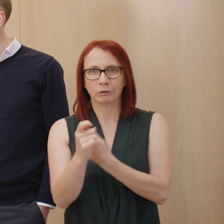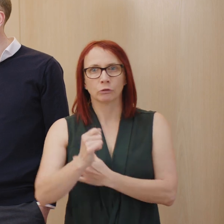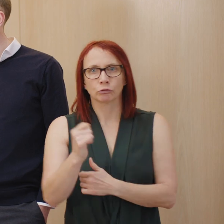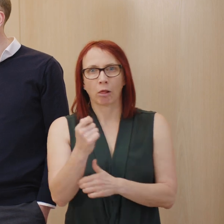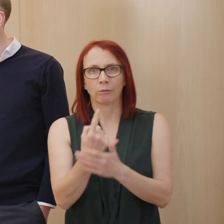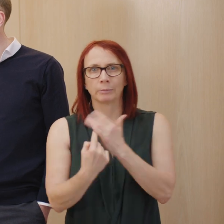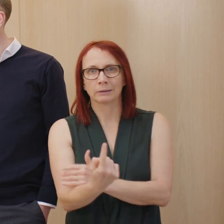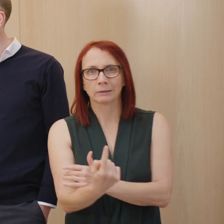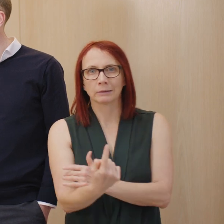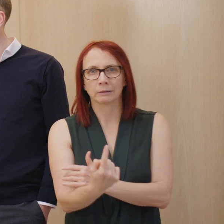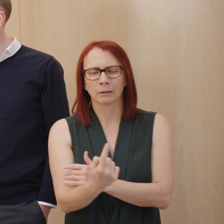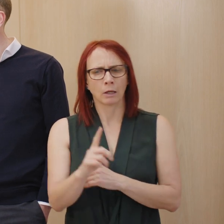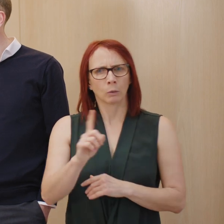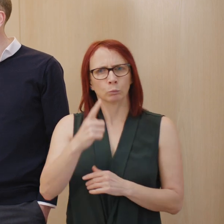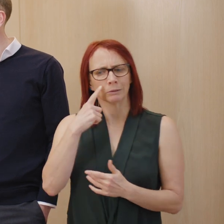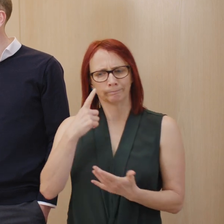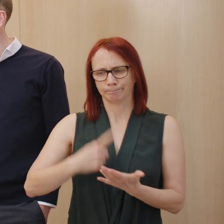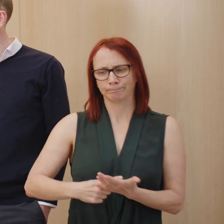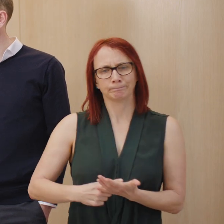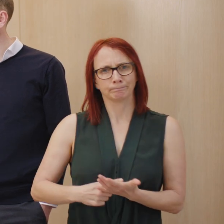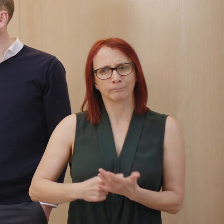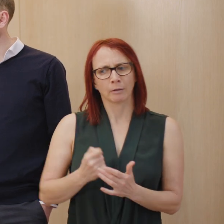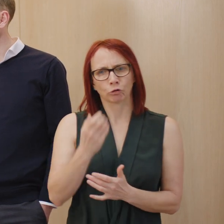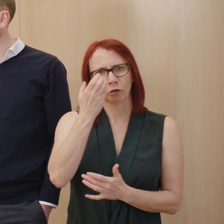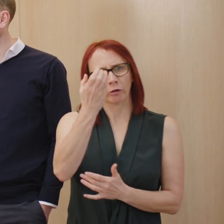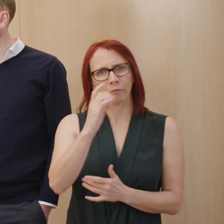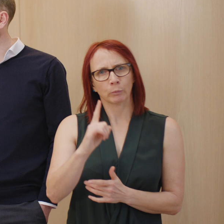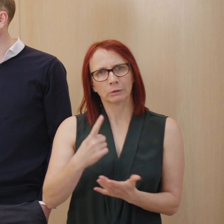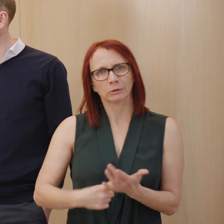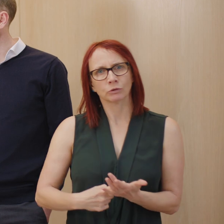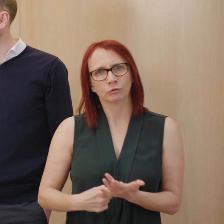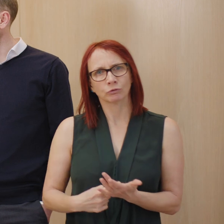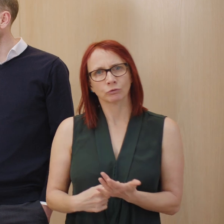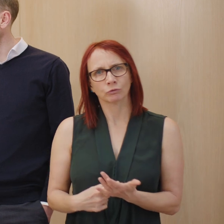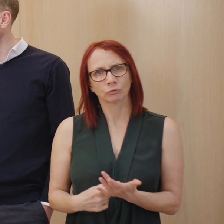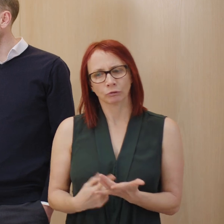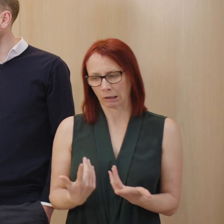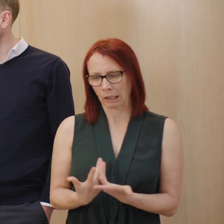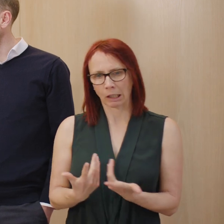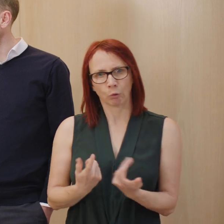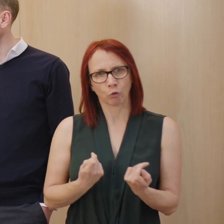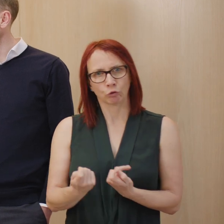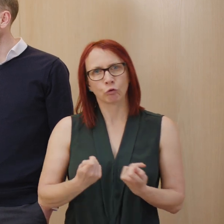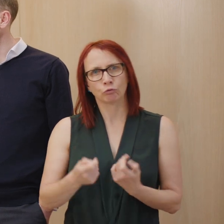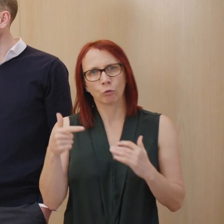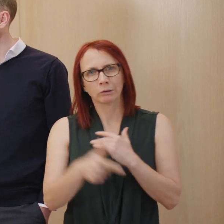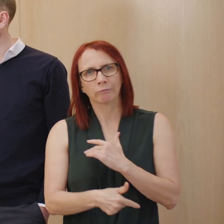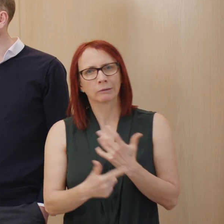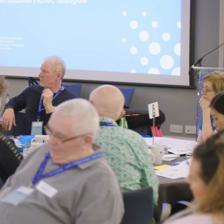be the decisions, what decisions would a Scottish government make to control that deficit?